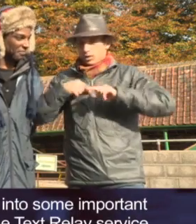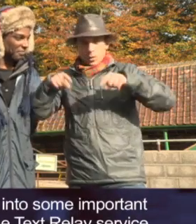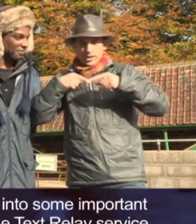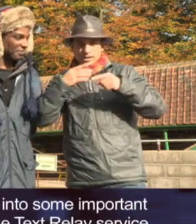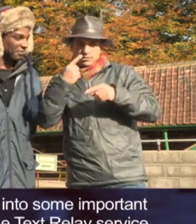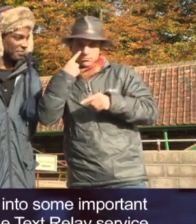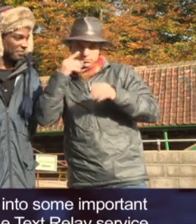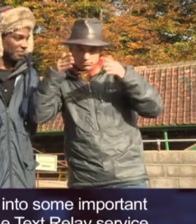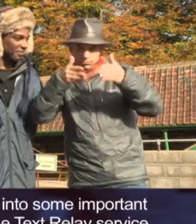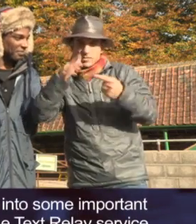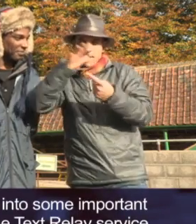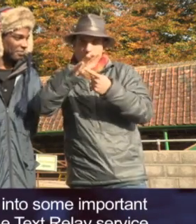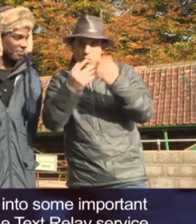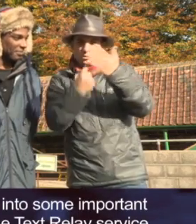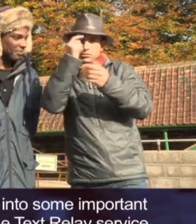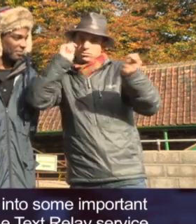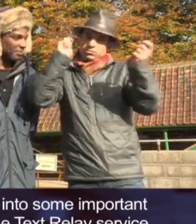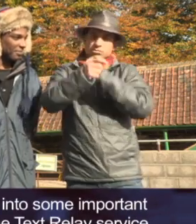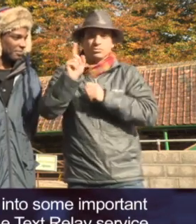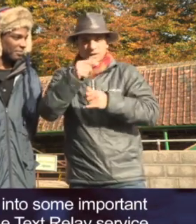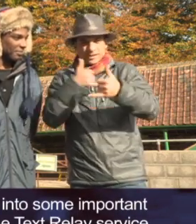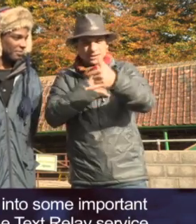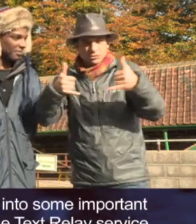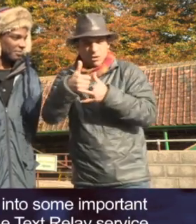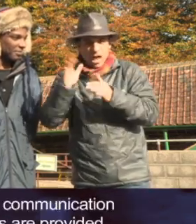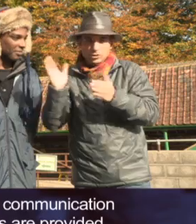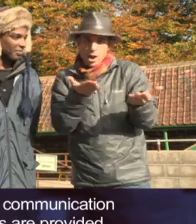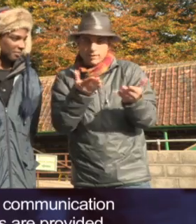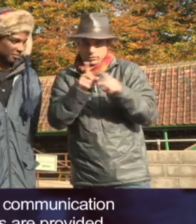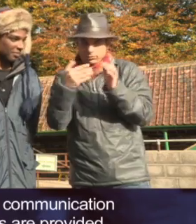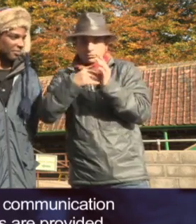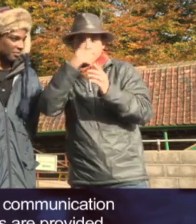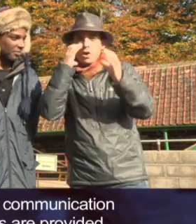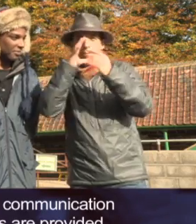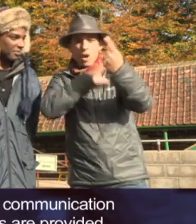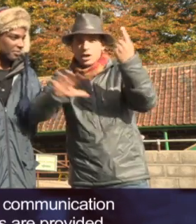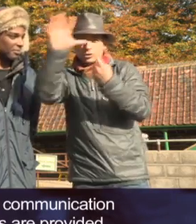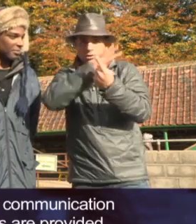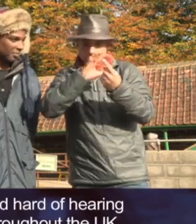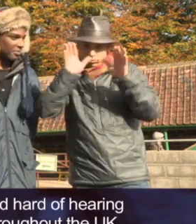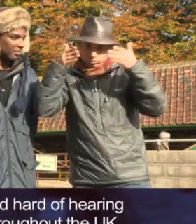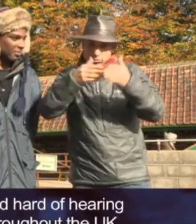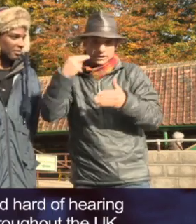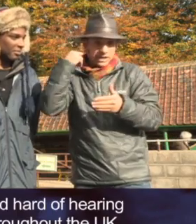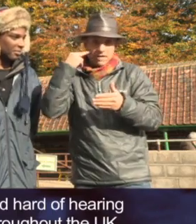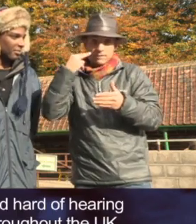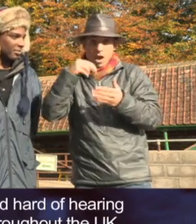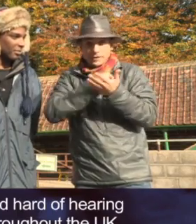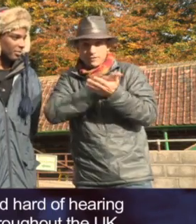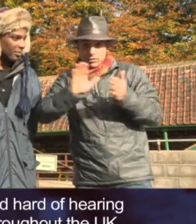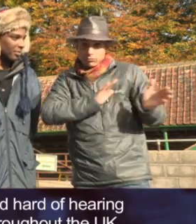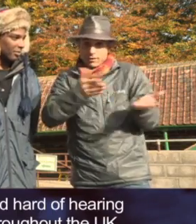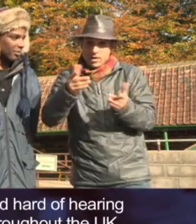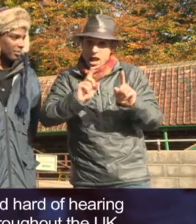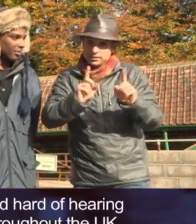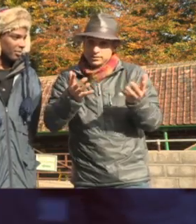We also look into some important changes to the text relay service, and how communication services are provided to deaf and hard of hearing people